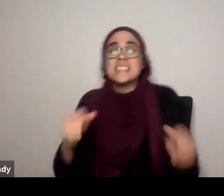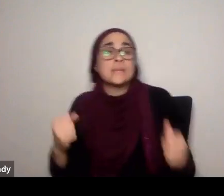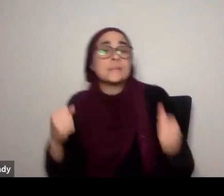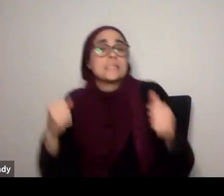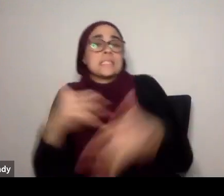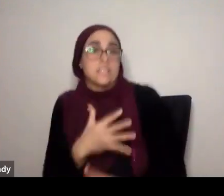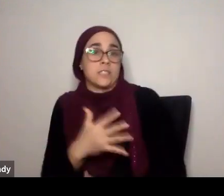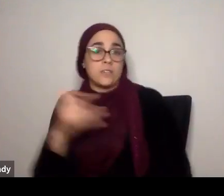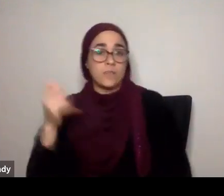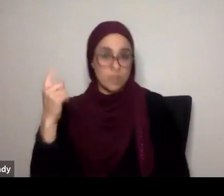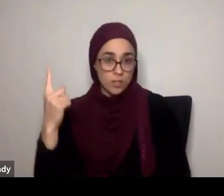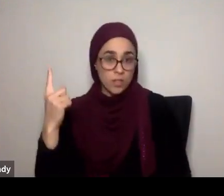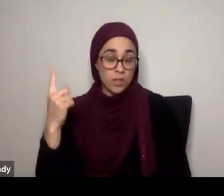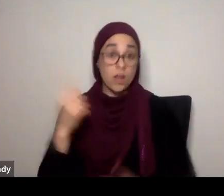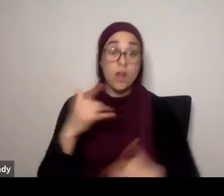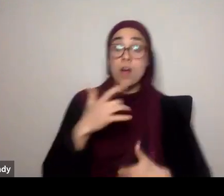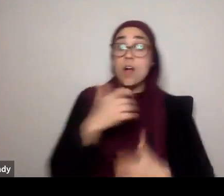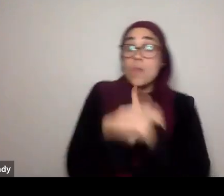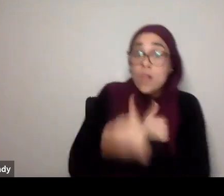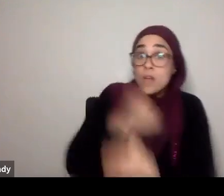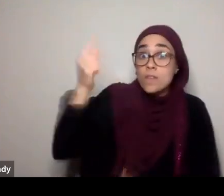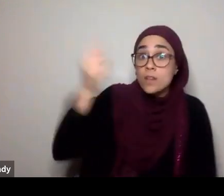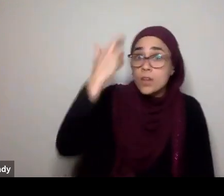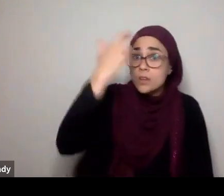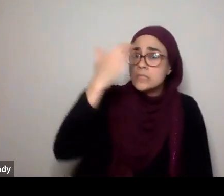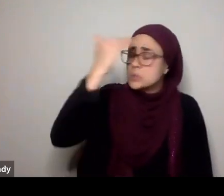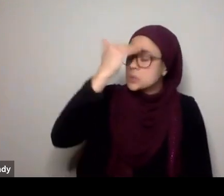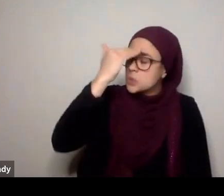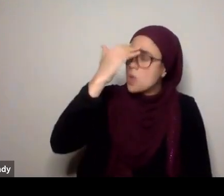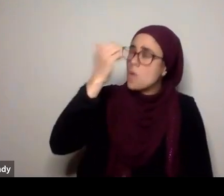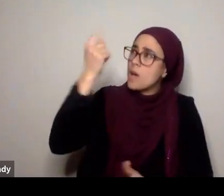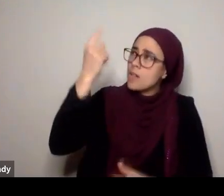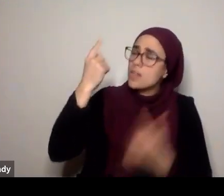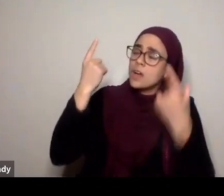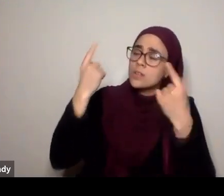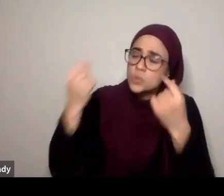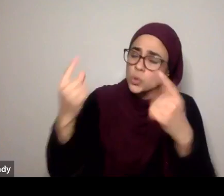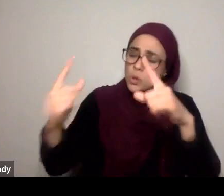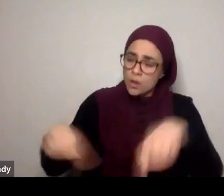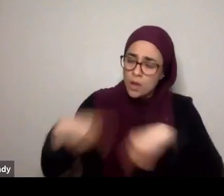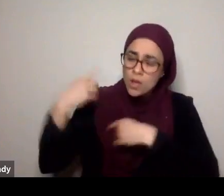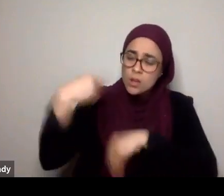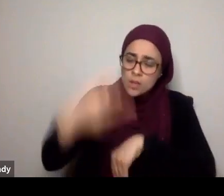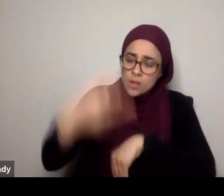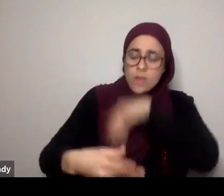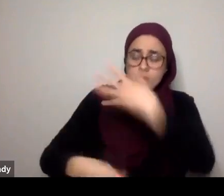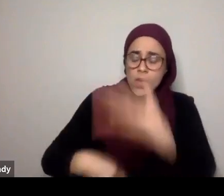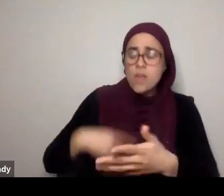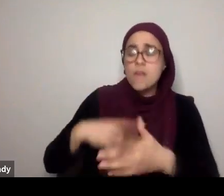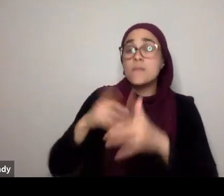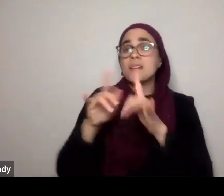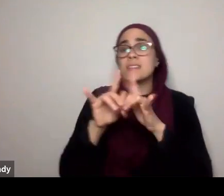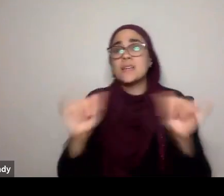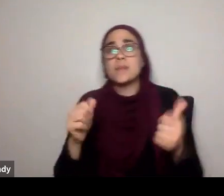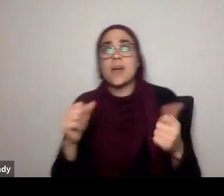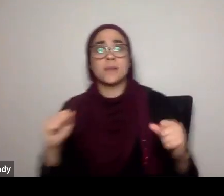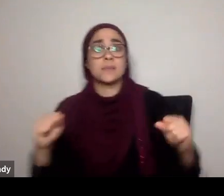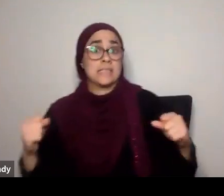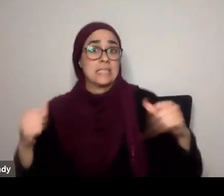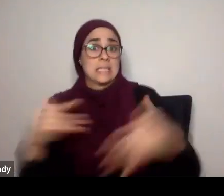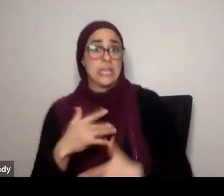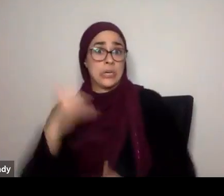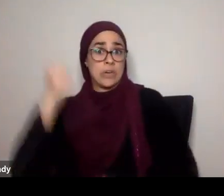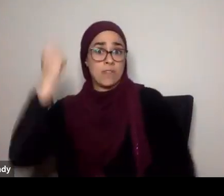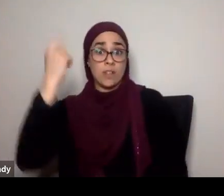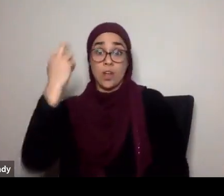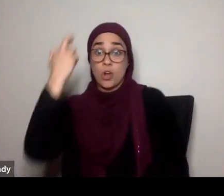and continues to do, and you fear Allah, because you know how much, justice, and how capable he is, of holding you accountable, how much justice he's